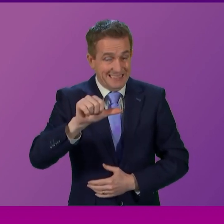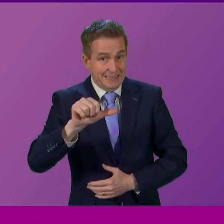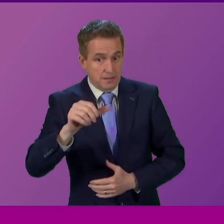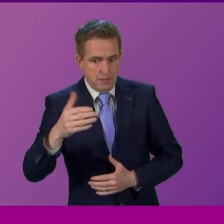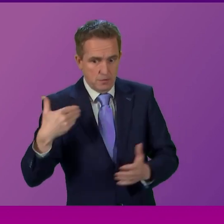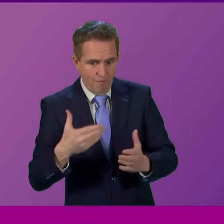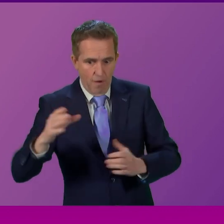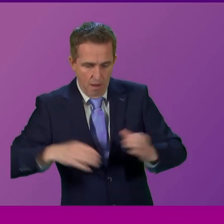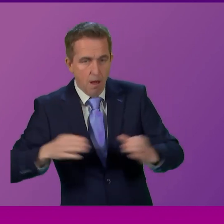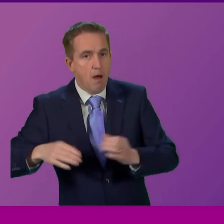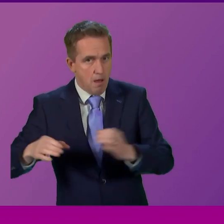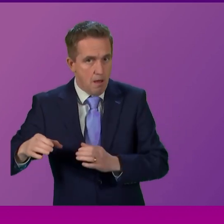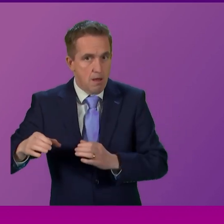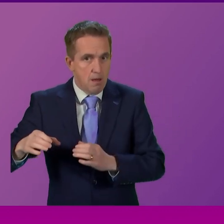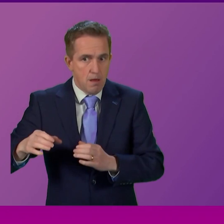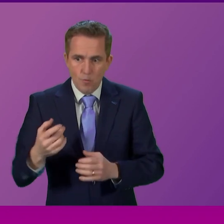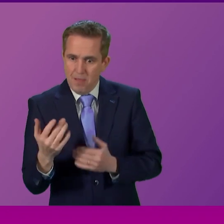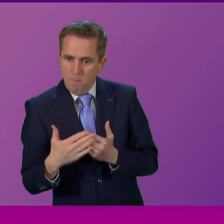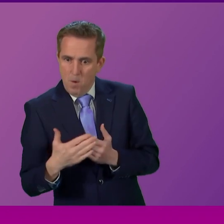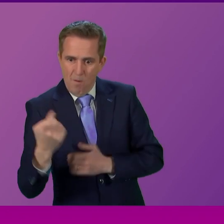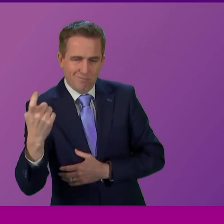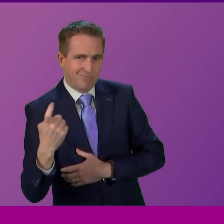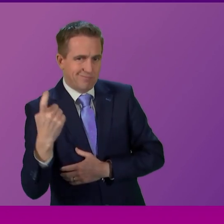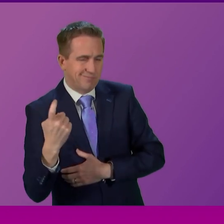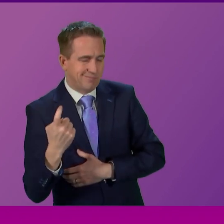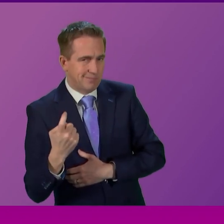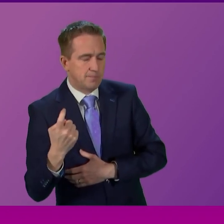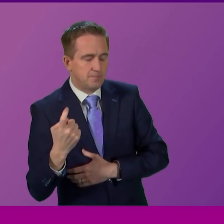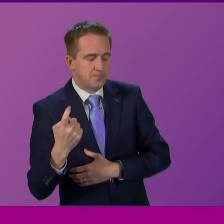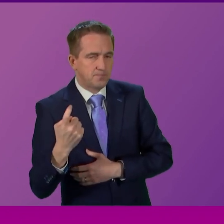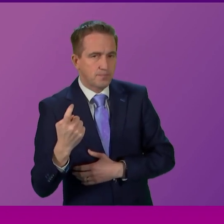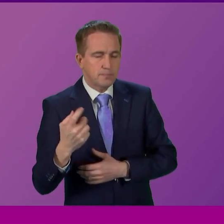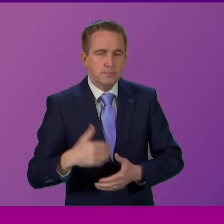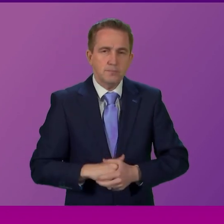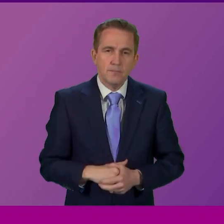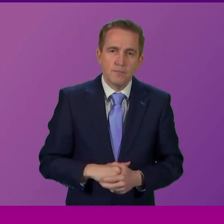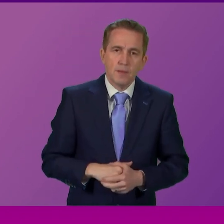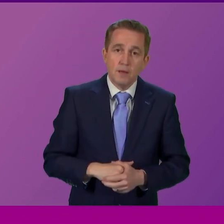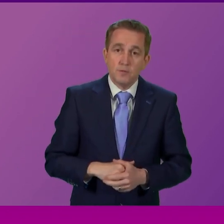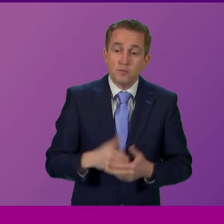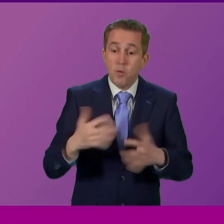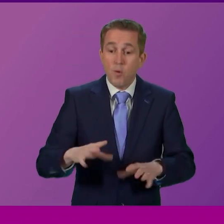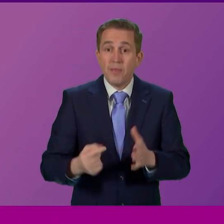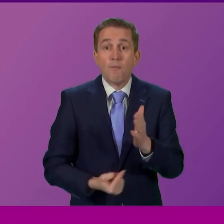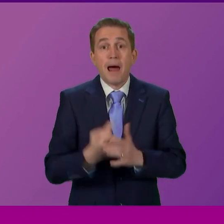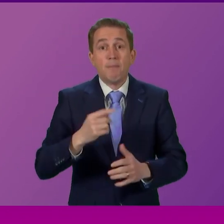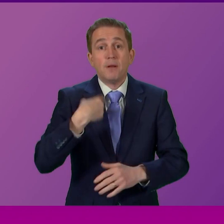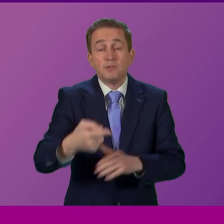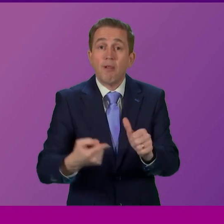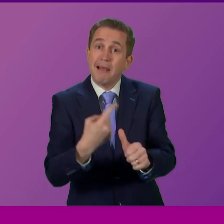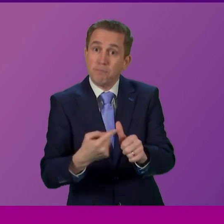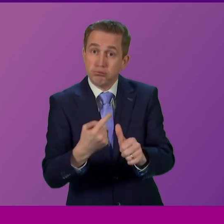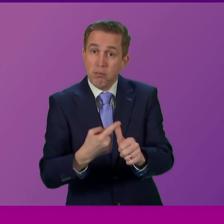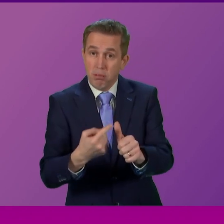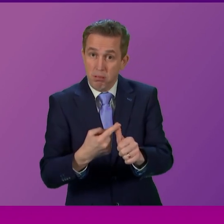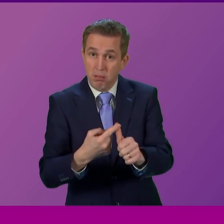in the pipeline is what boards expect to fulfil. That is all the way up until April and